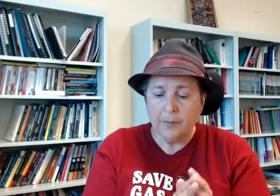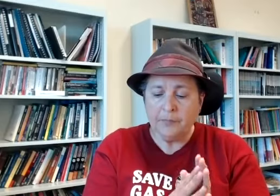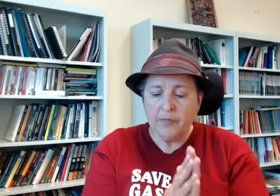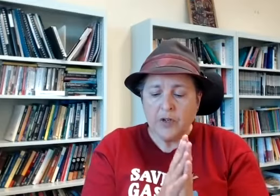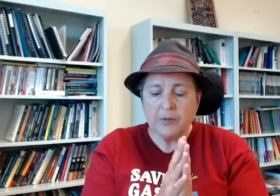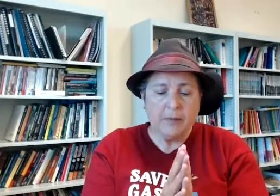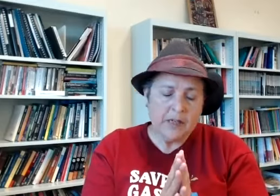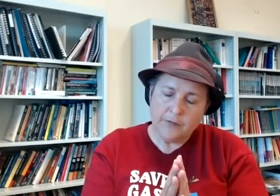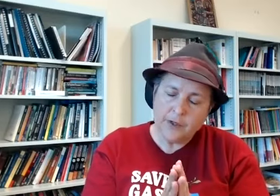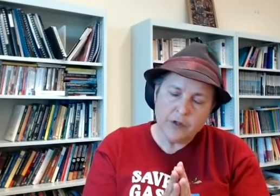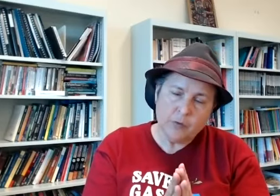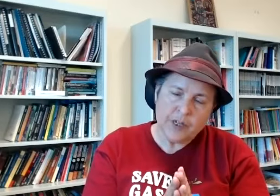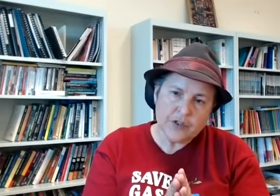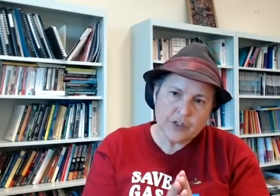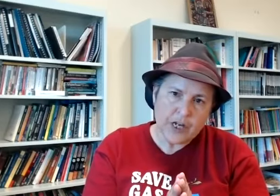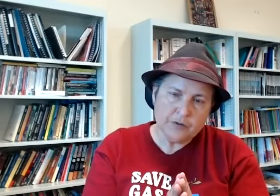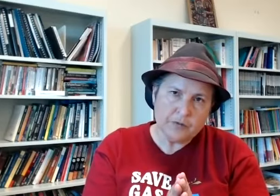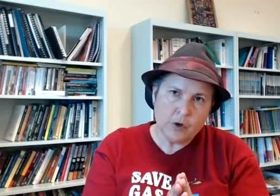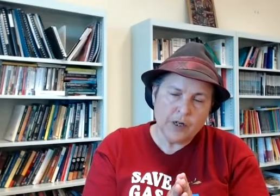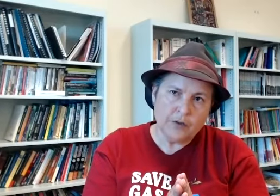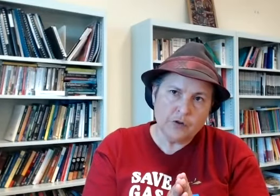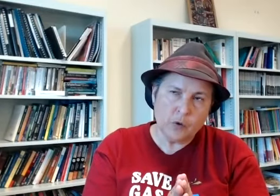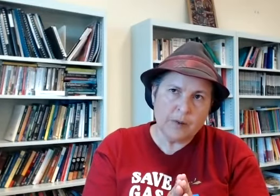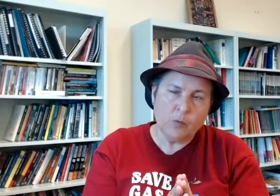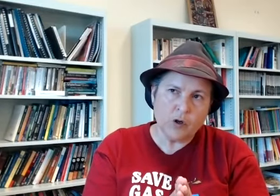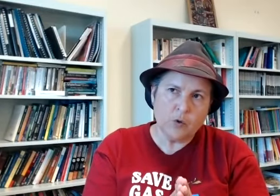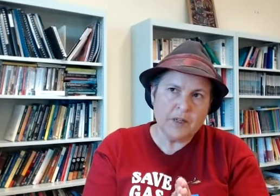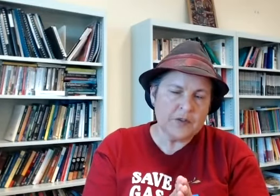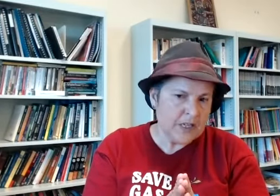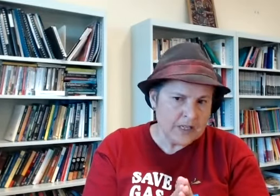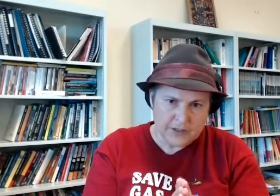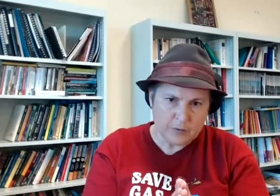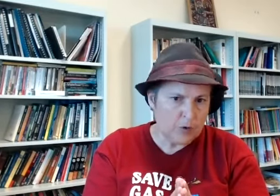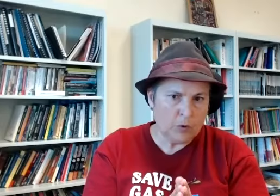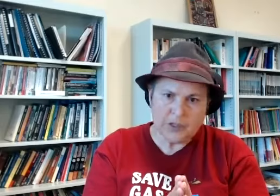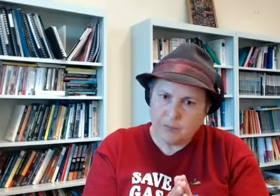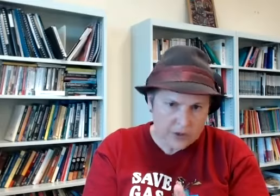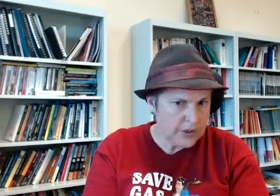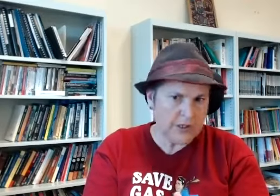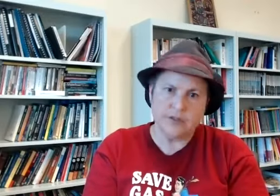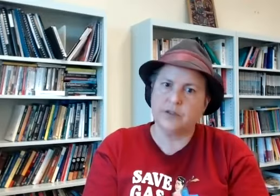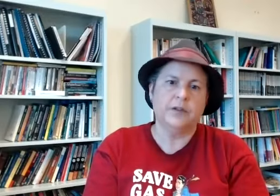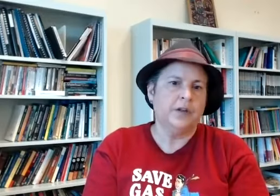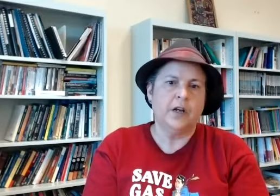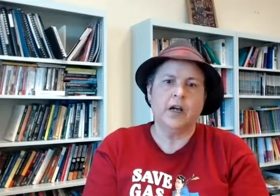so maybe if we can just start by talking about what Quippings is and what what its mission is um